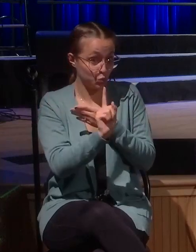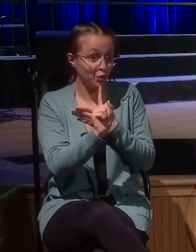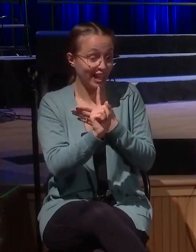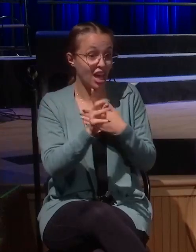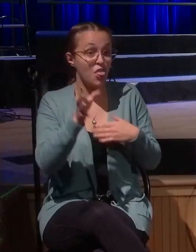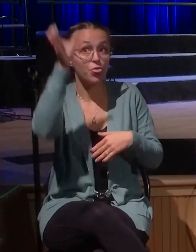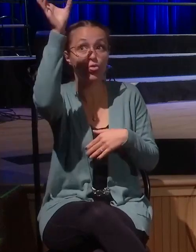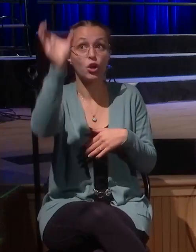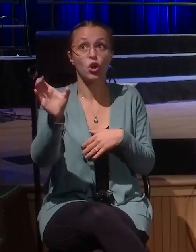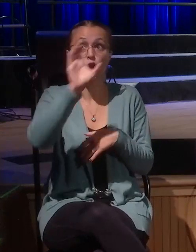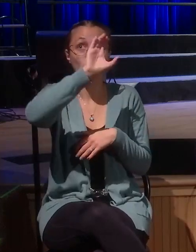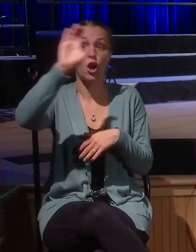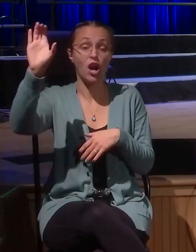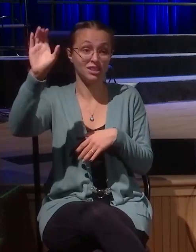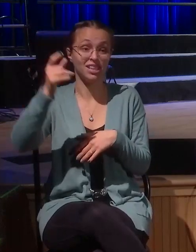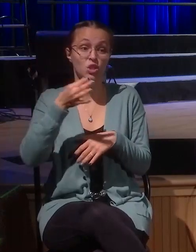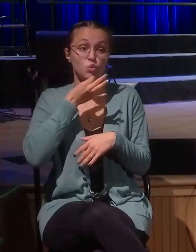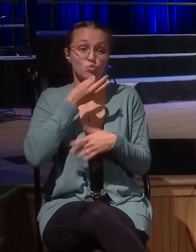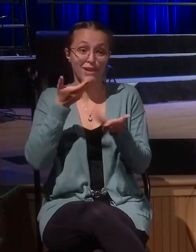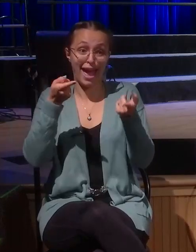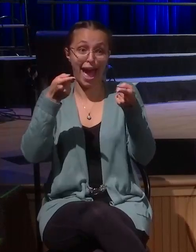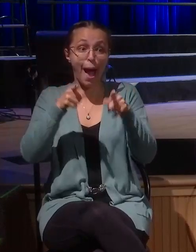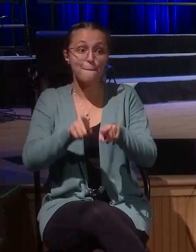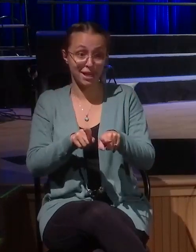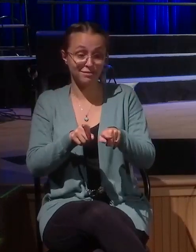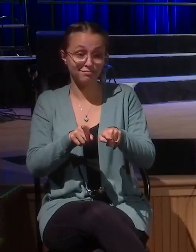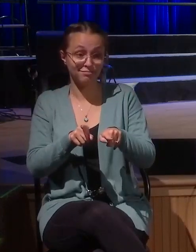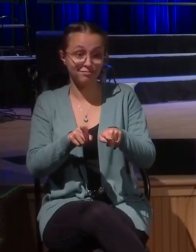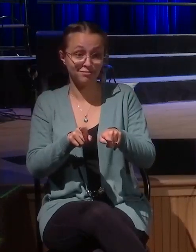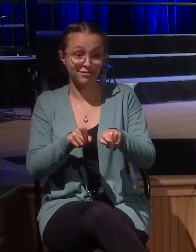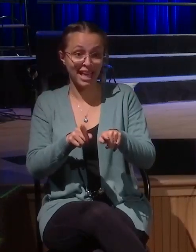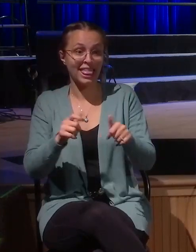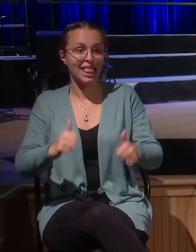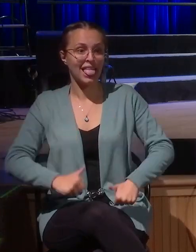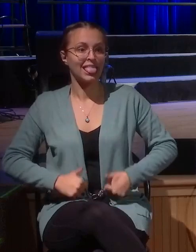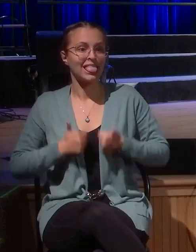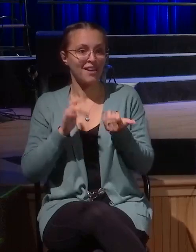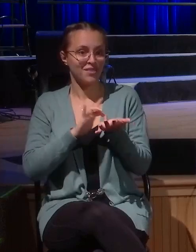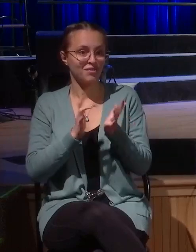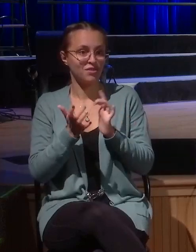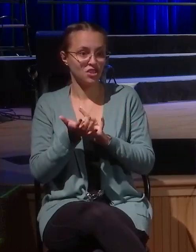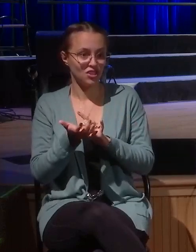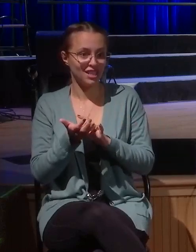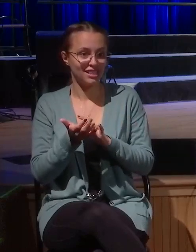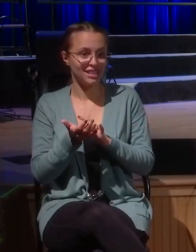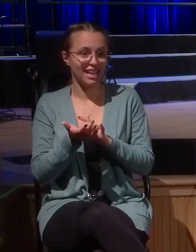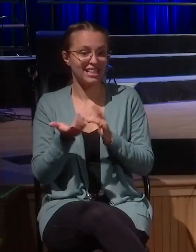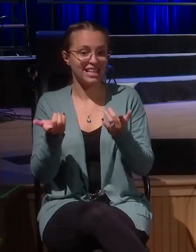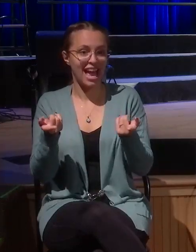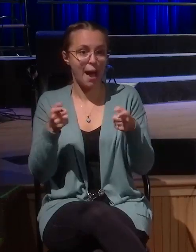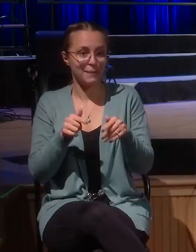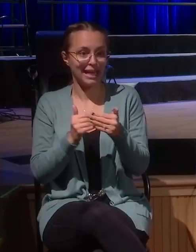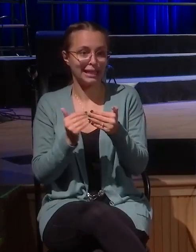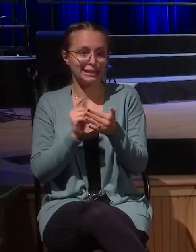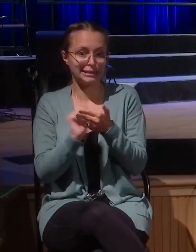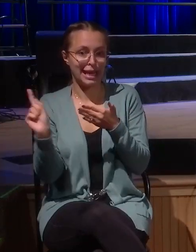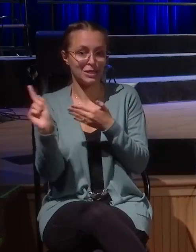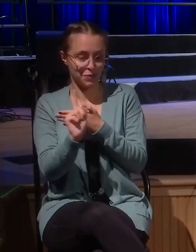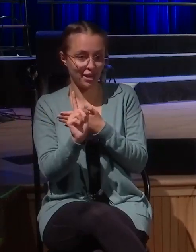here. Not next week in our chapter here, but in the life of Jesus, it's happening next week. And so as we look at chapter 19, we dare not look at it